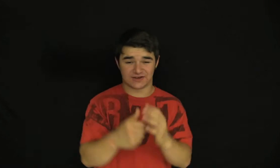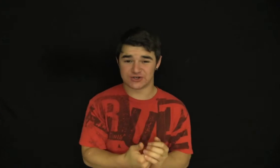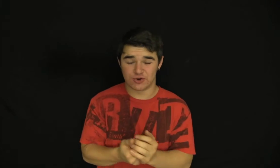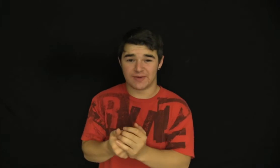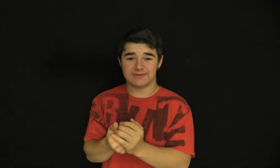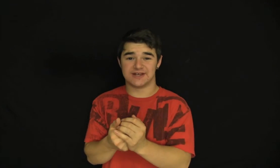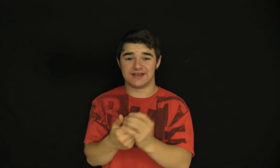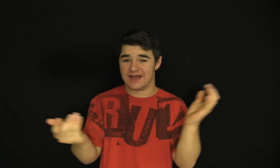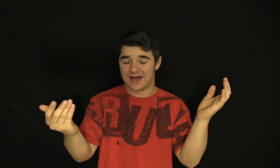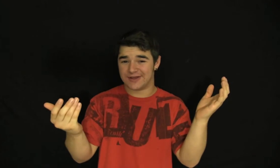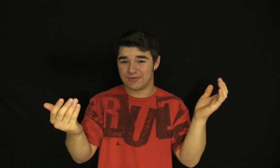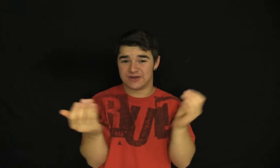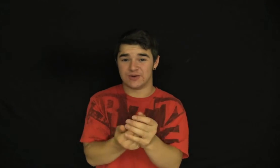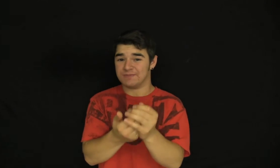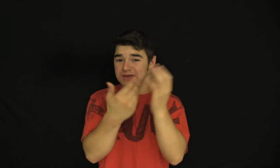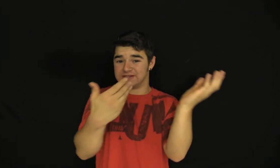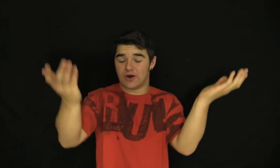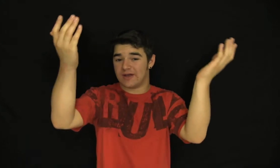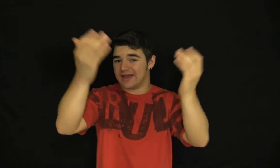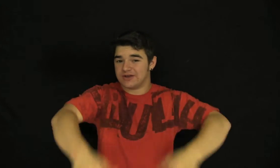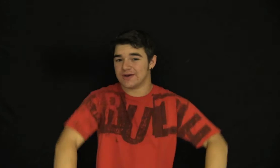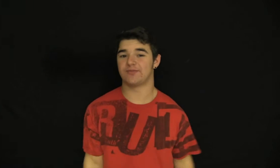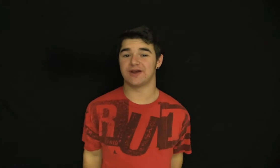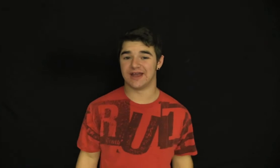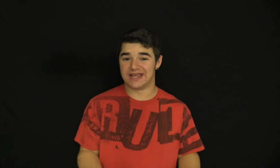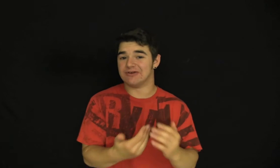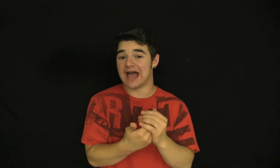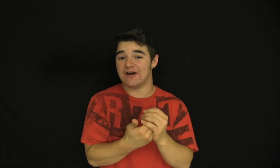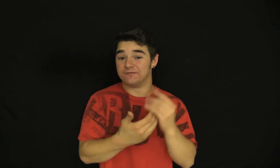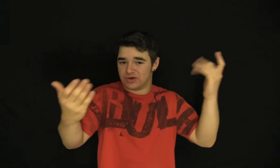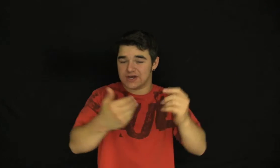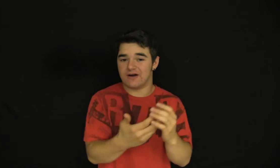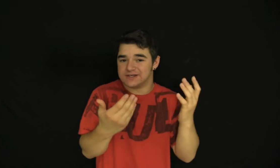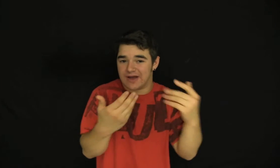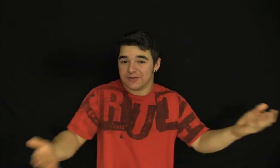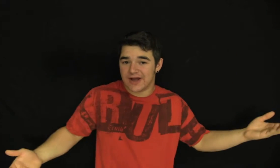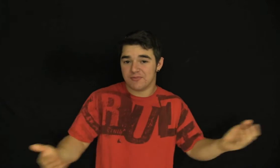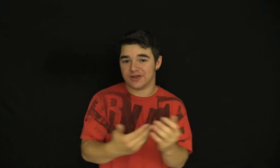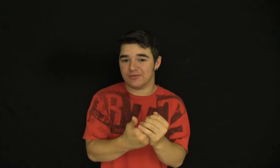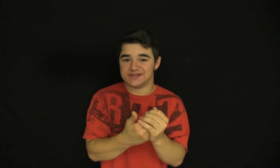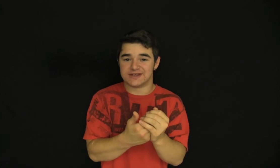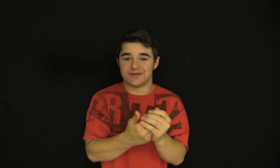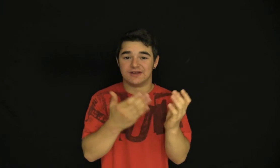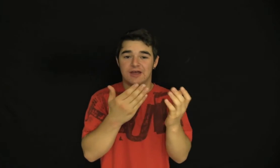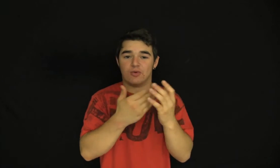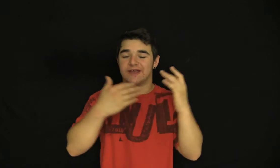as long as you go into a Bible study, I don't care what you do. So he'd go have a beer and he would have good talks about the Bible. And it wasn't something where they